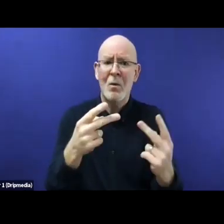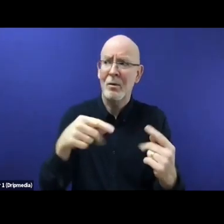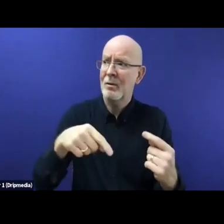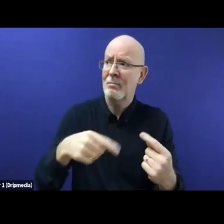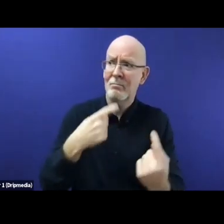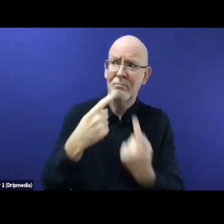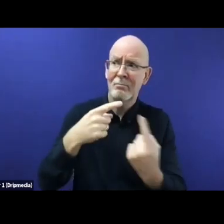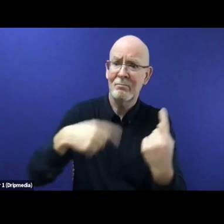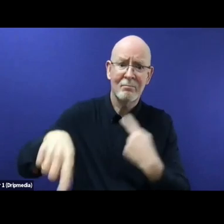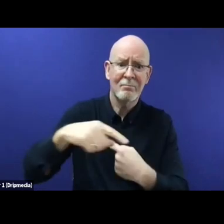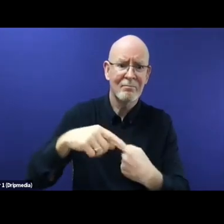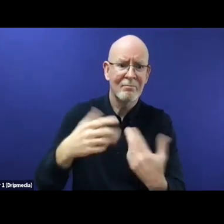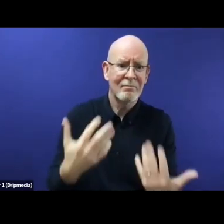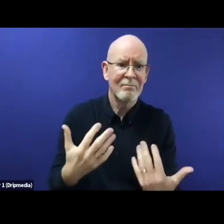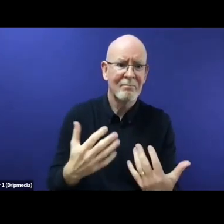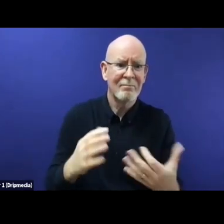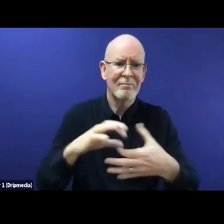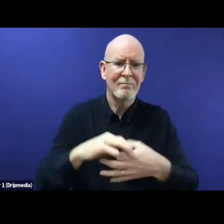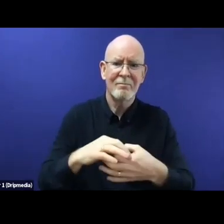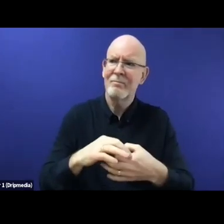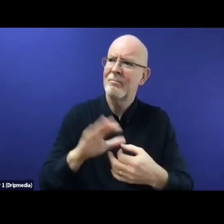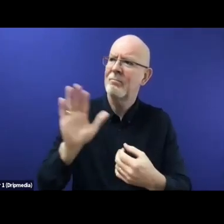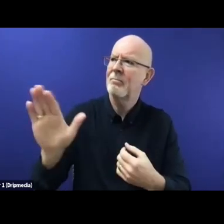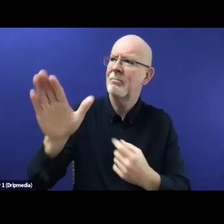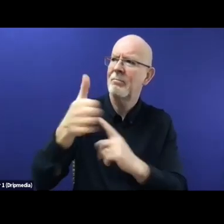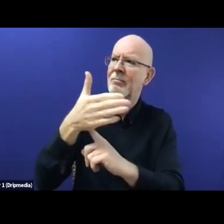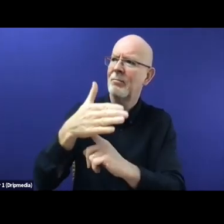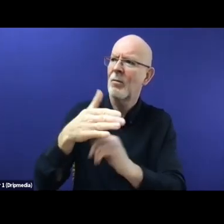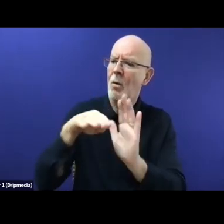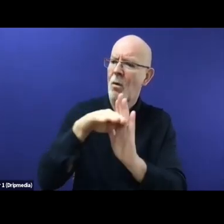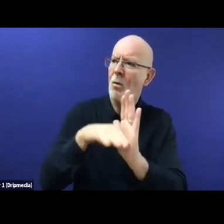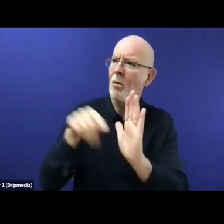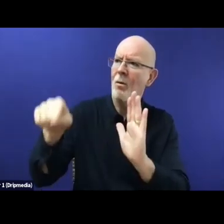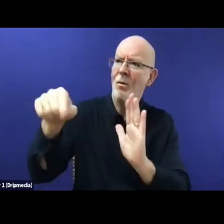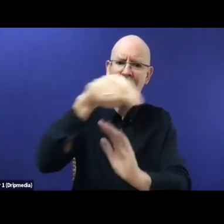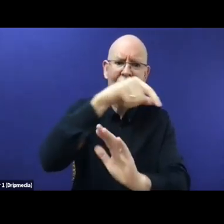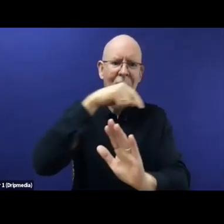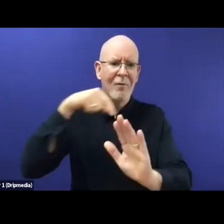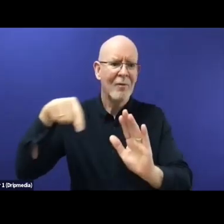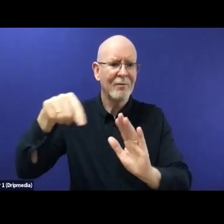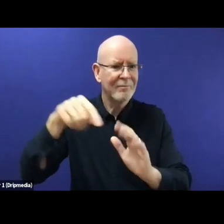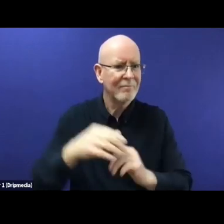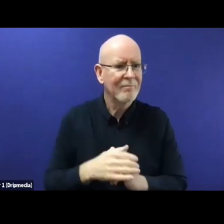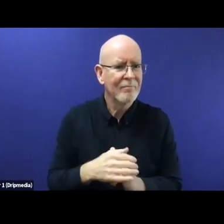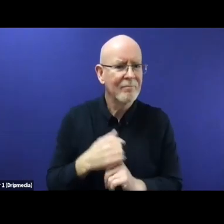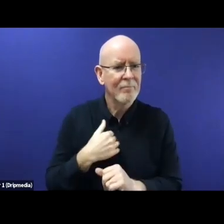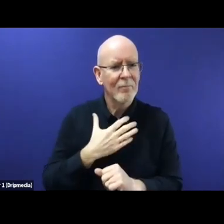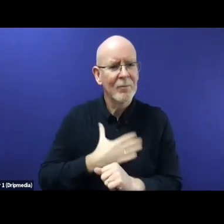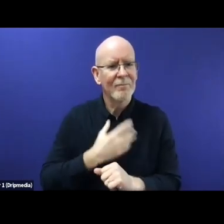want to just say, because time is very tight, and we have really wonderful speakers on the panel. So I want to just say a few